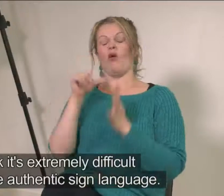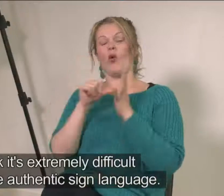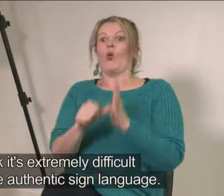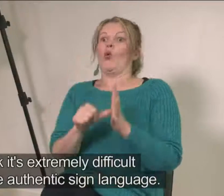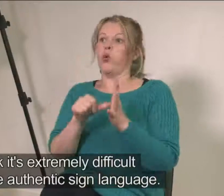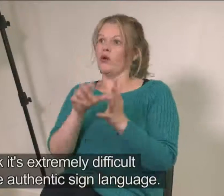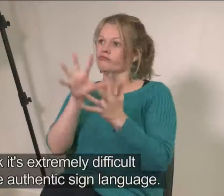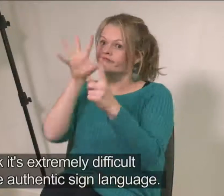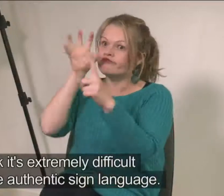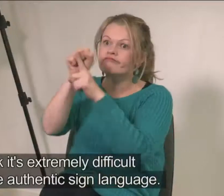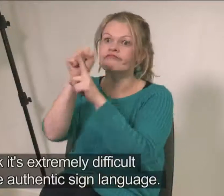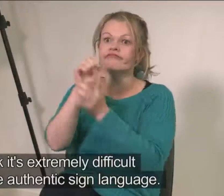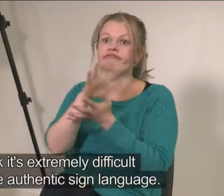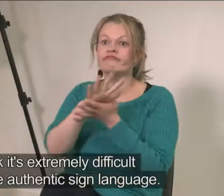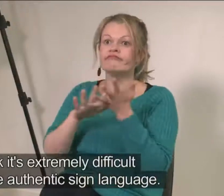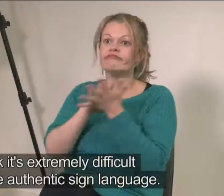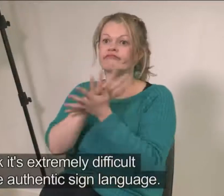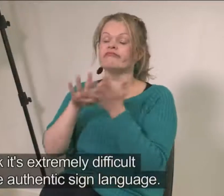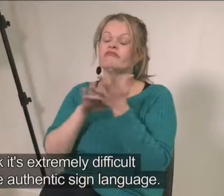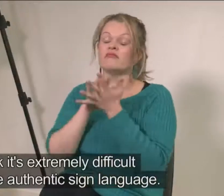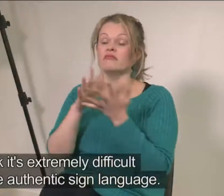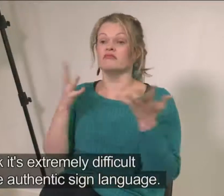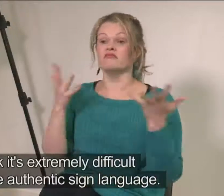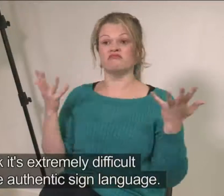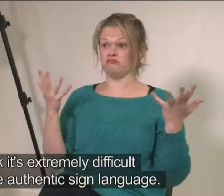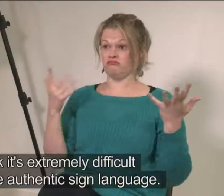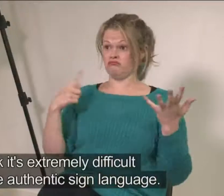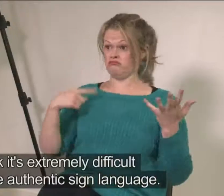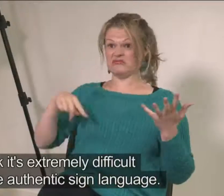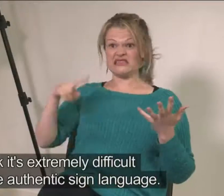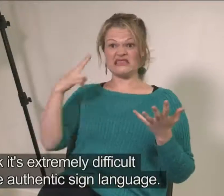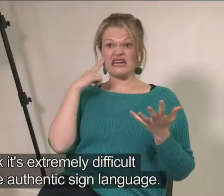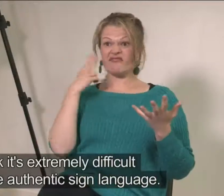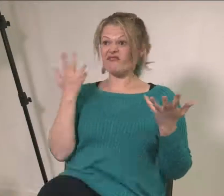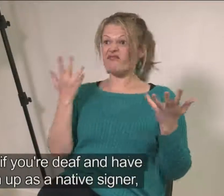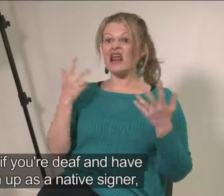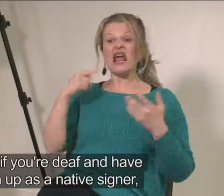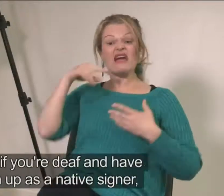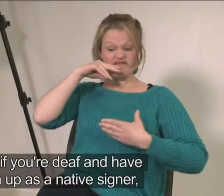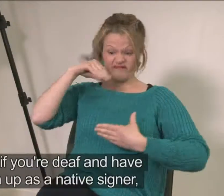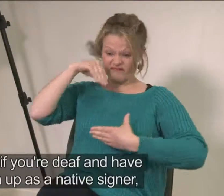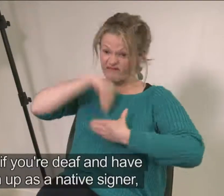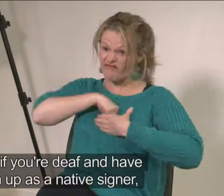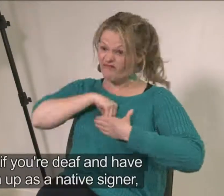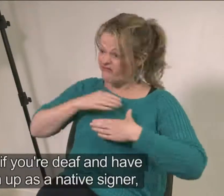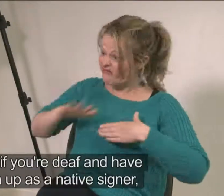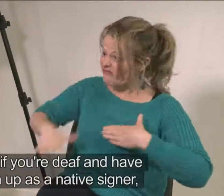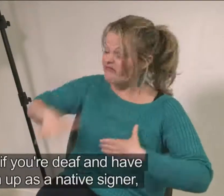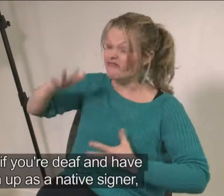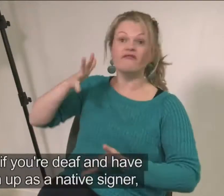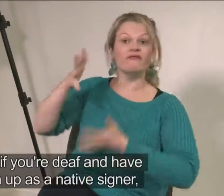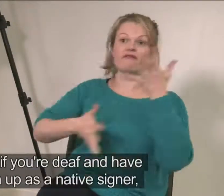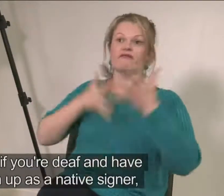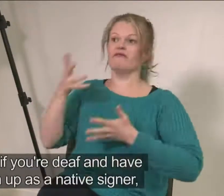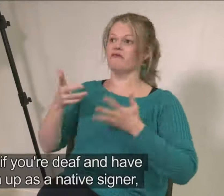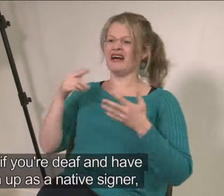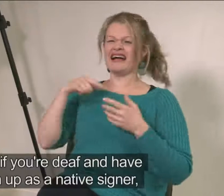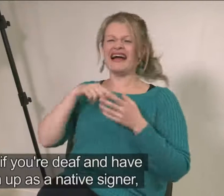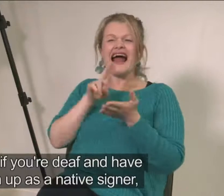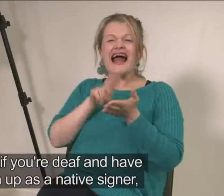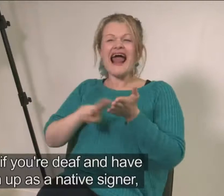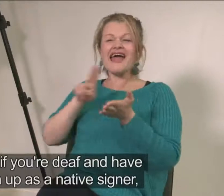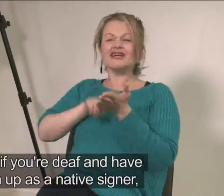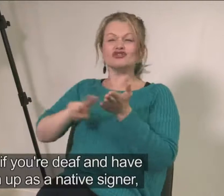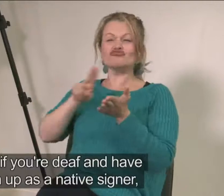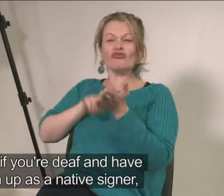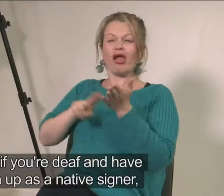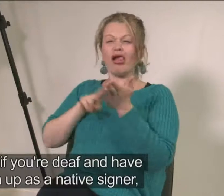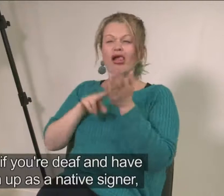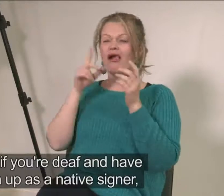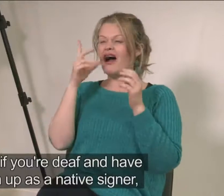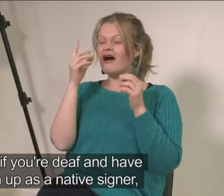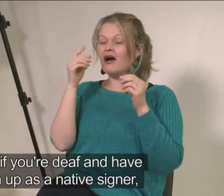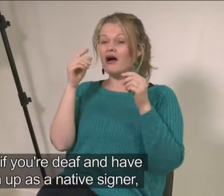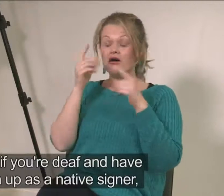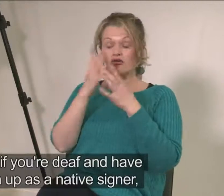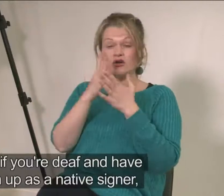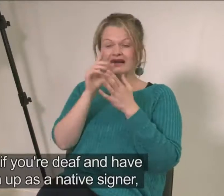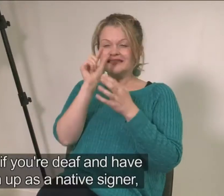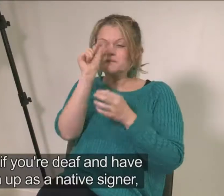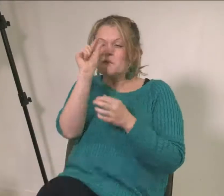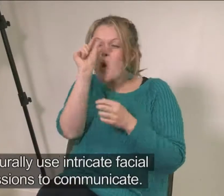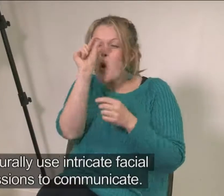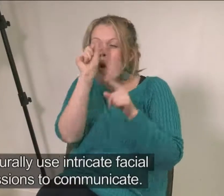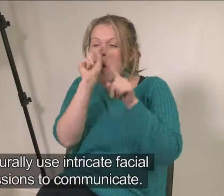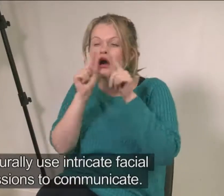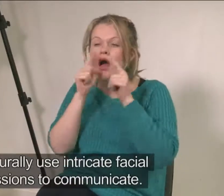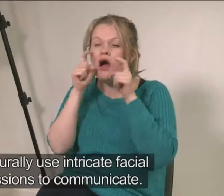I think it's extremely difficult to capture authentic sign language. I think if you're deaf and have grown up as a